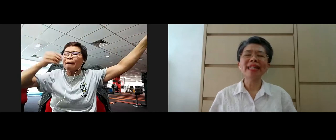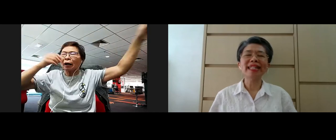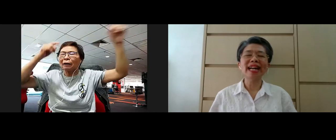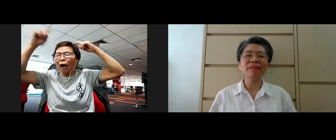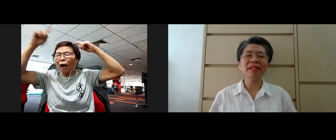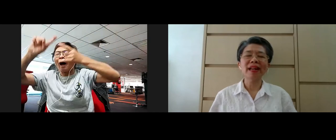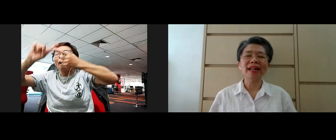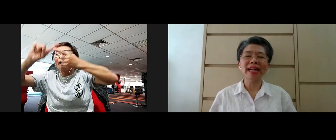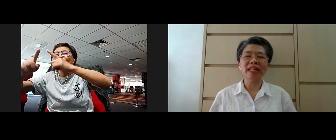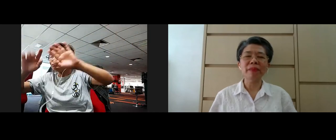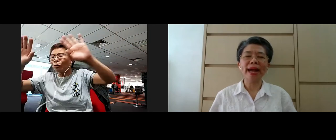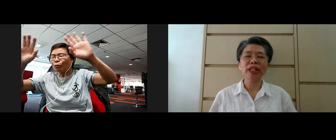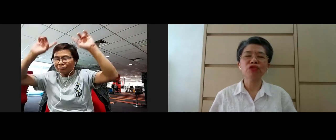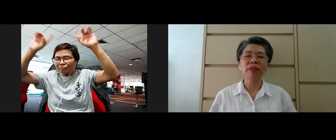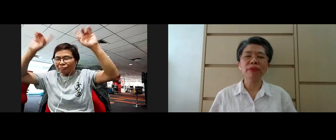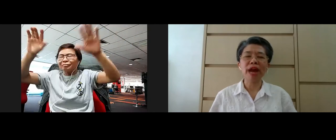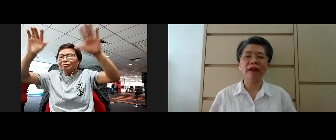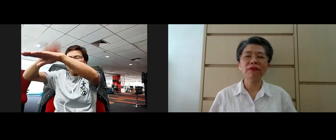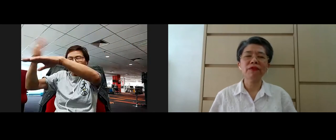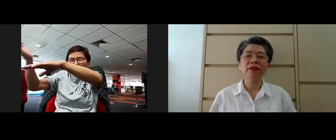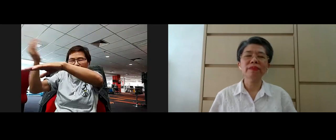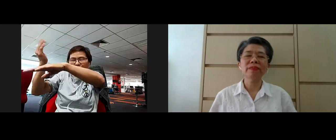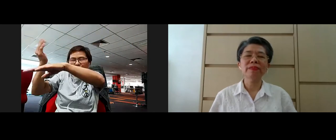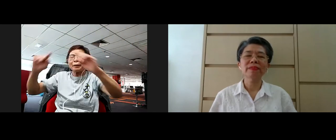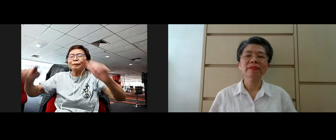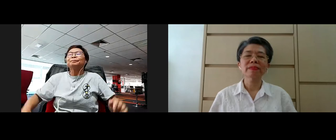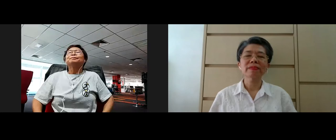many times guide it back to the breath.